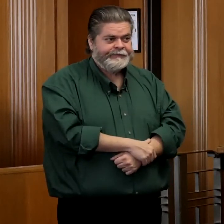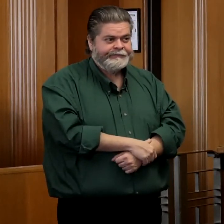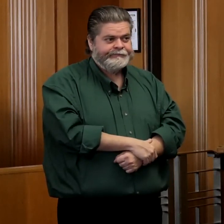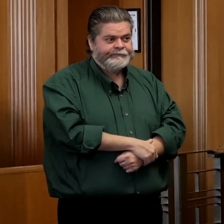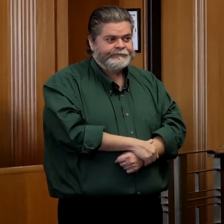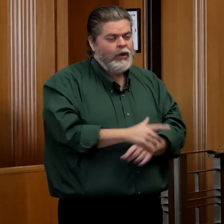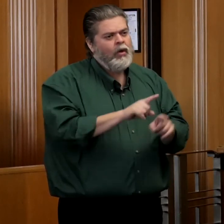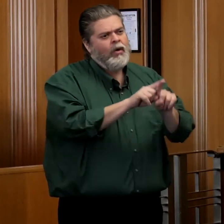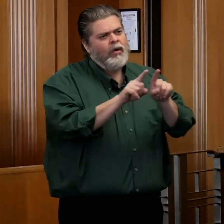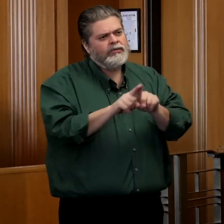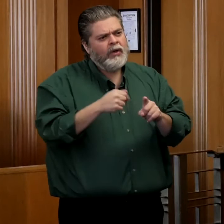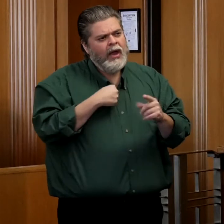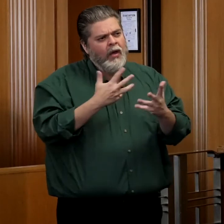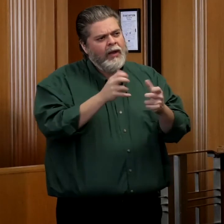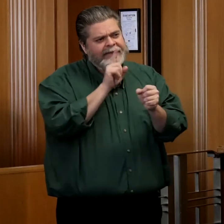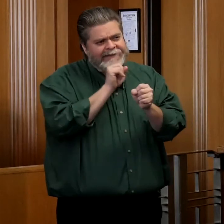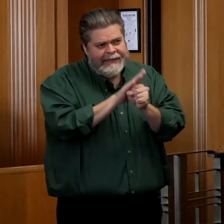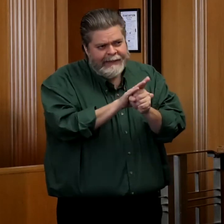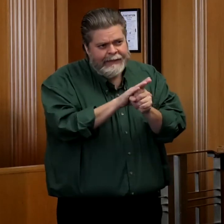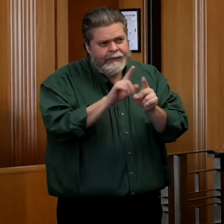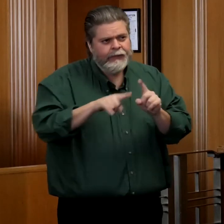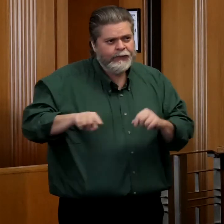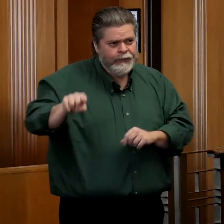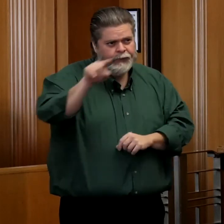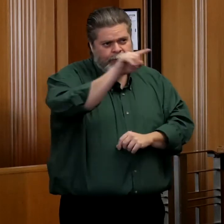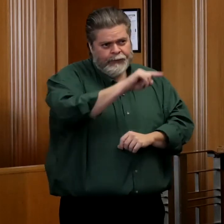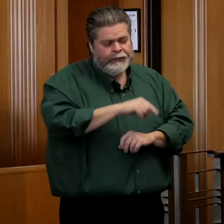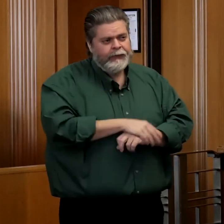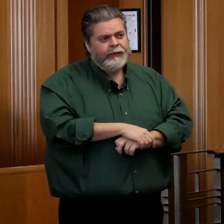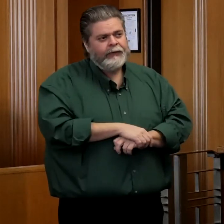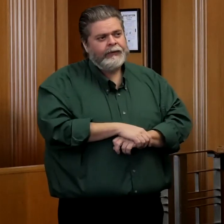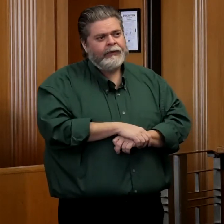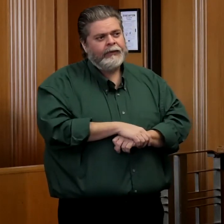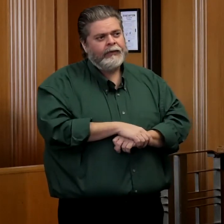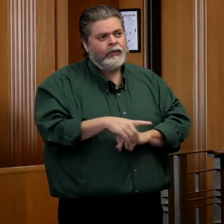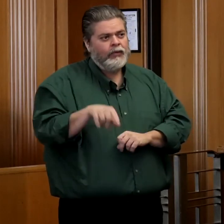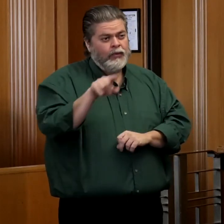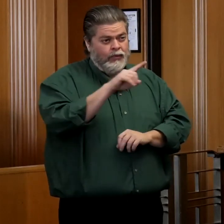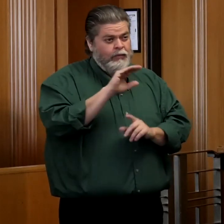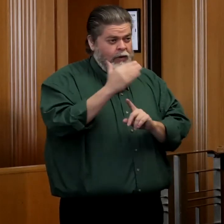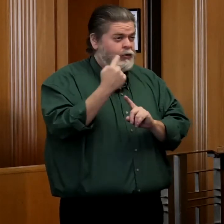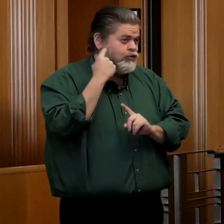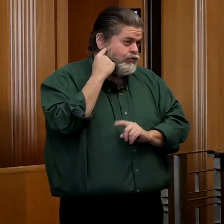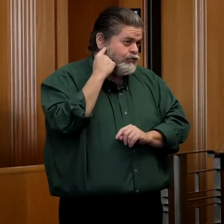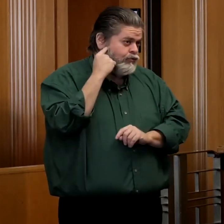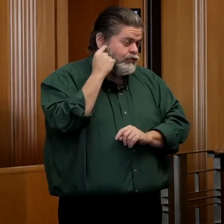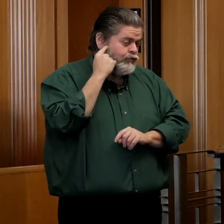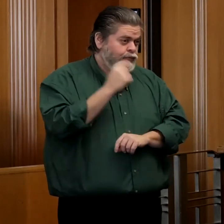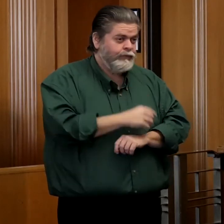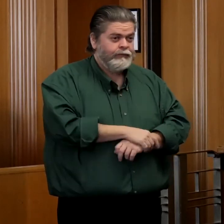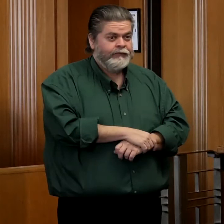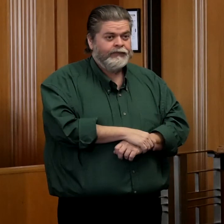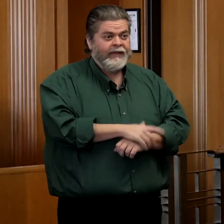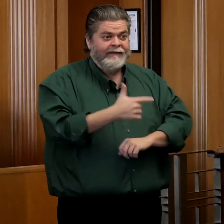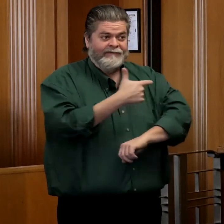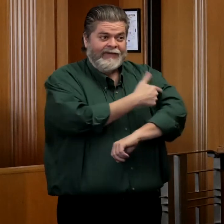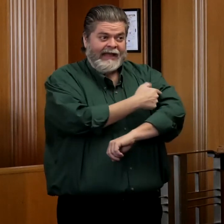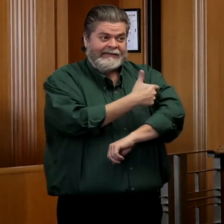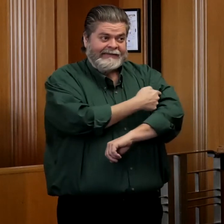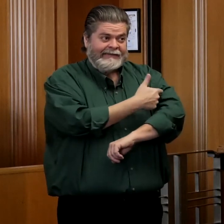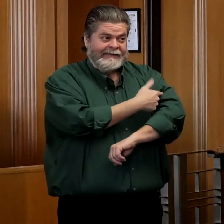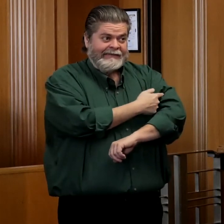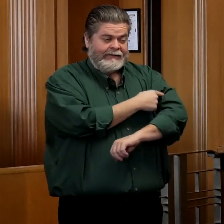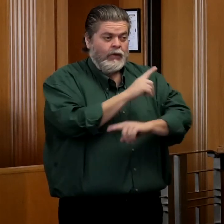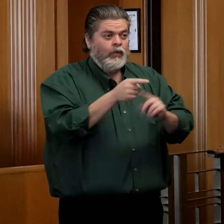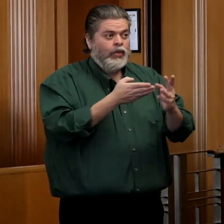I also want to assure you, you've likely heard that the vaccines have